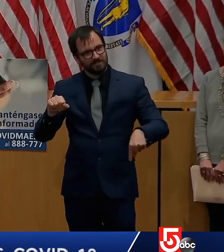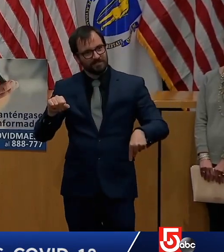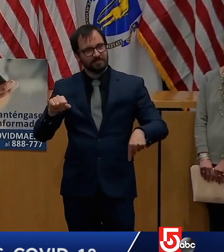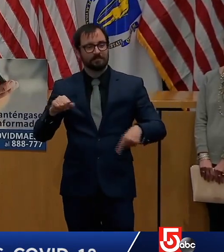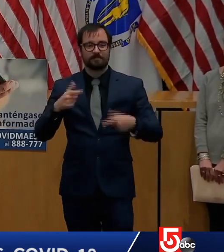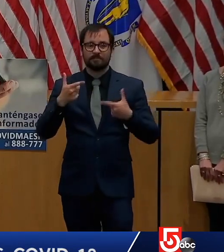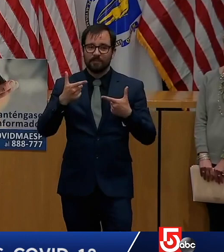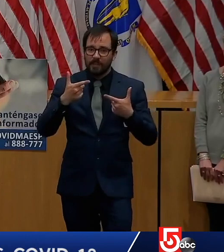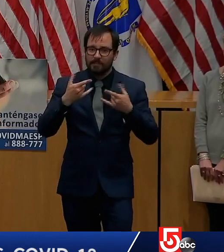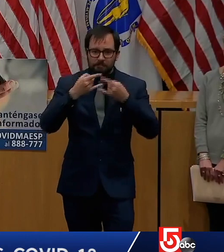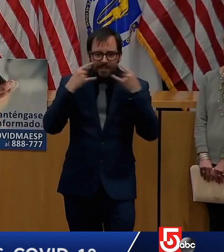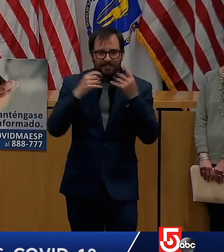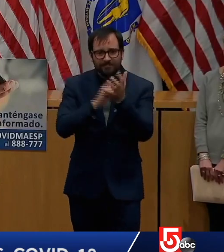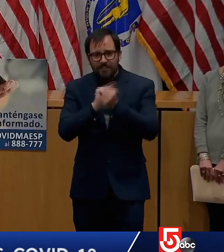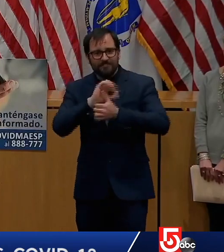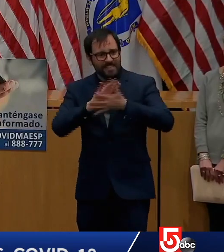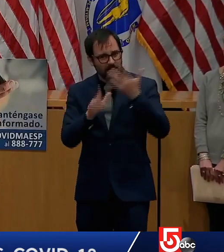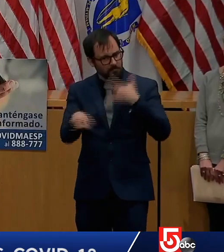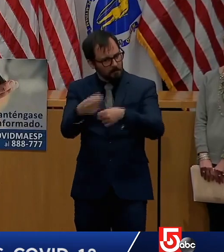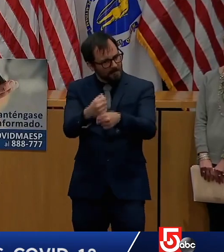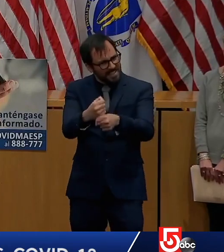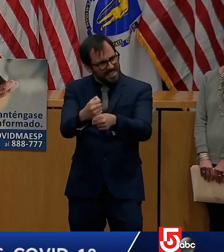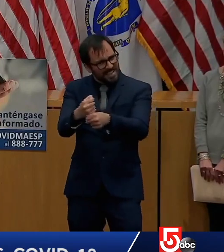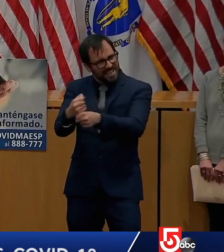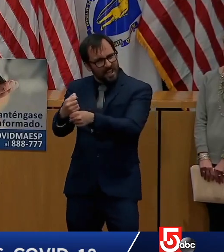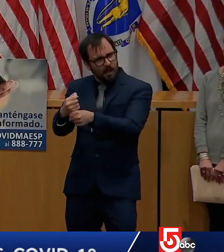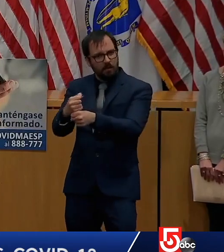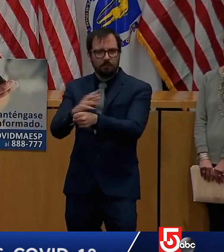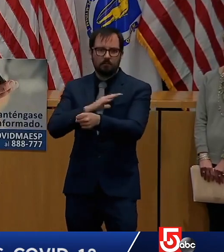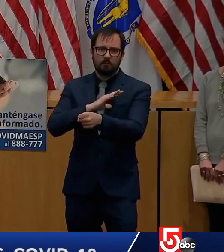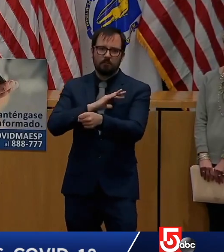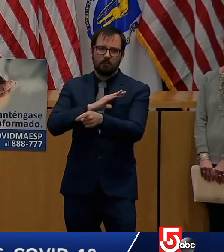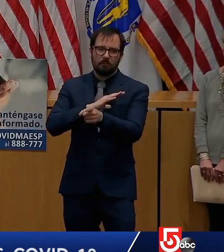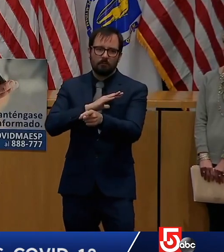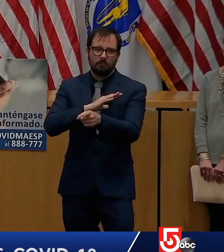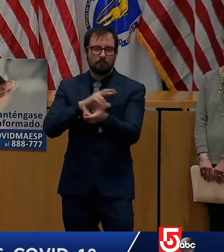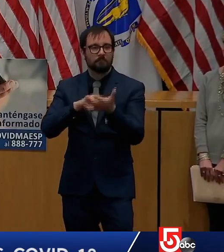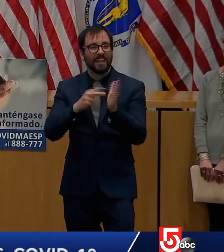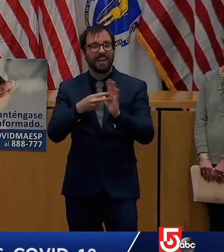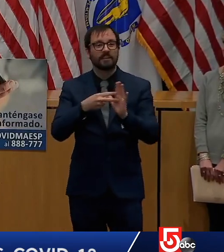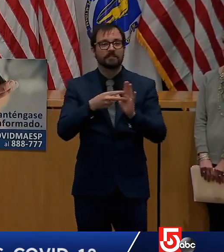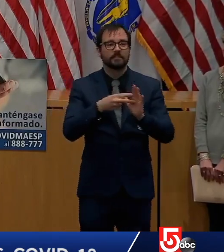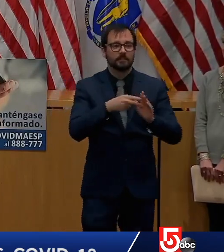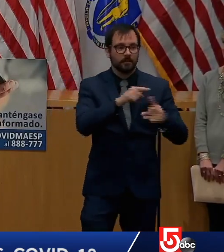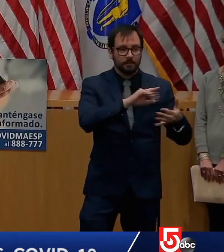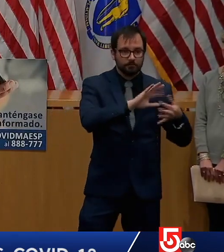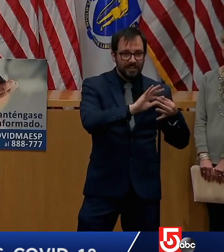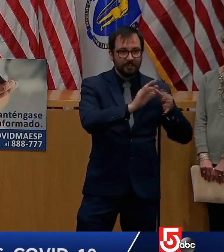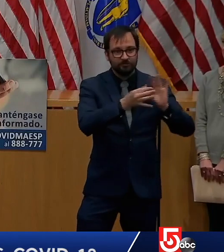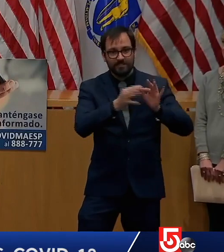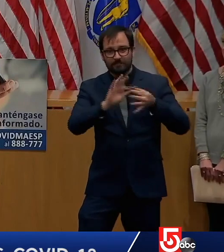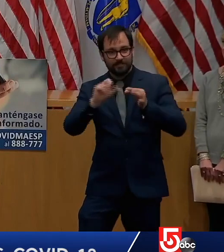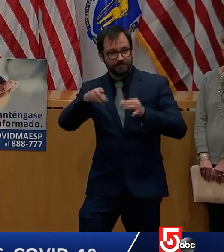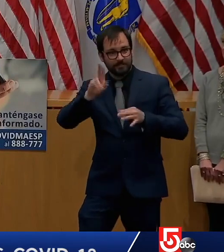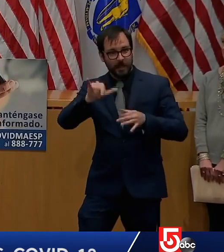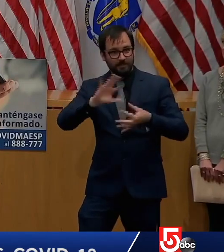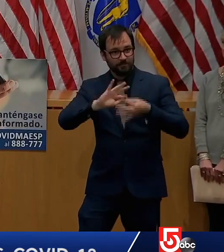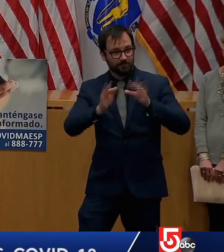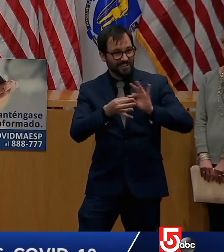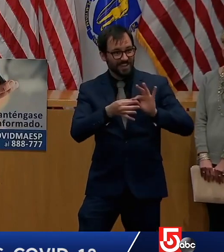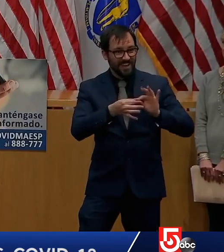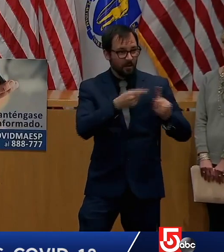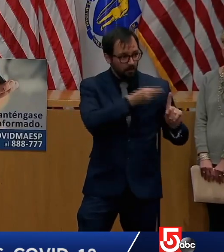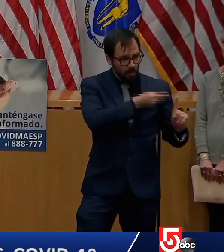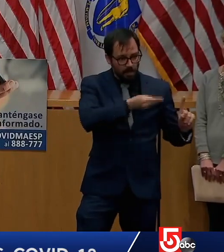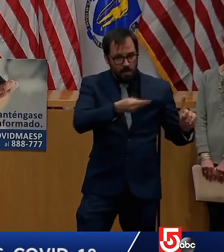But this should not be something that serves as a passing moment associated with this pandemic. There's we should not have to